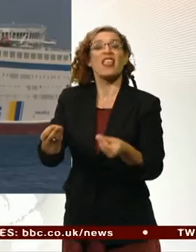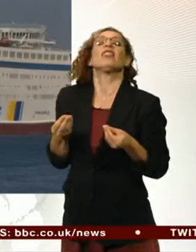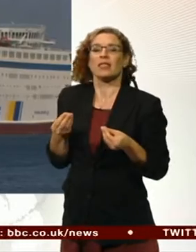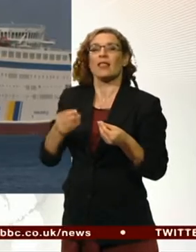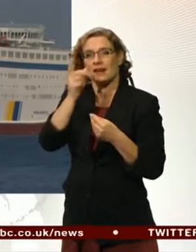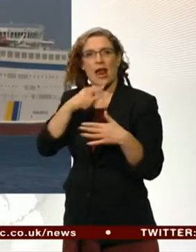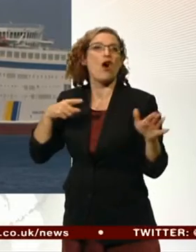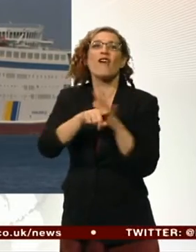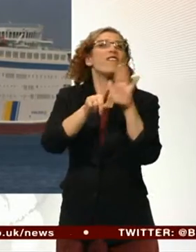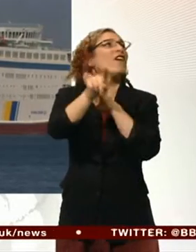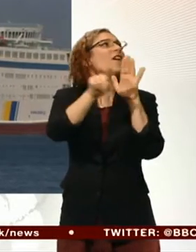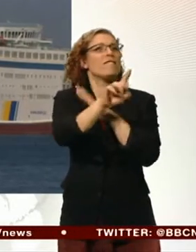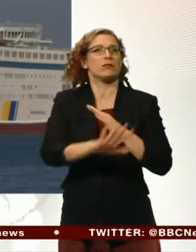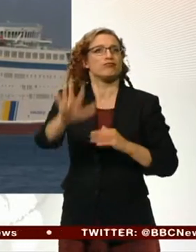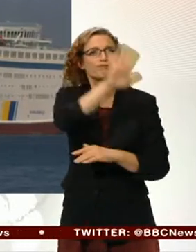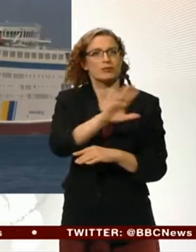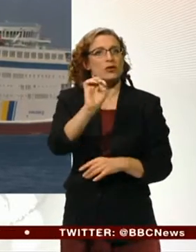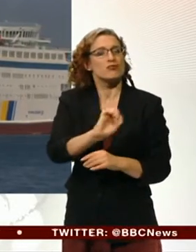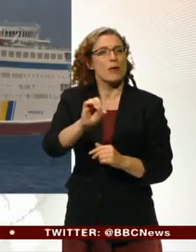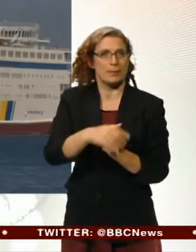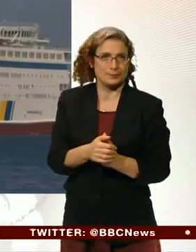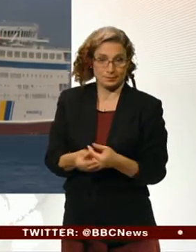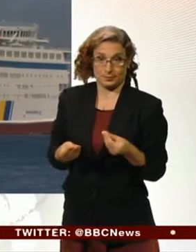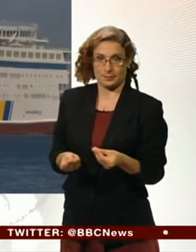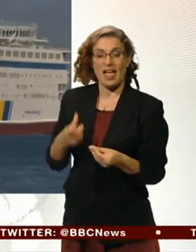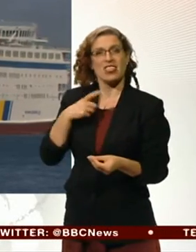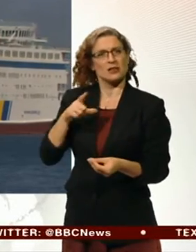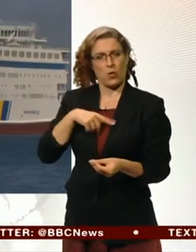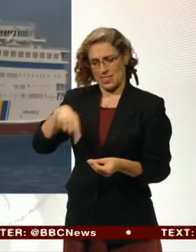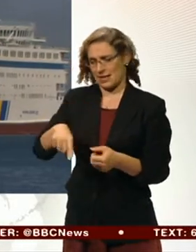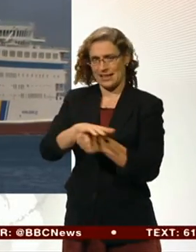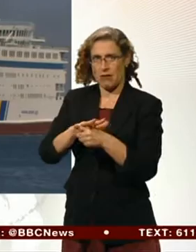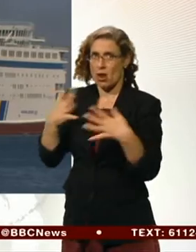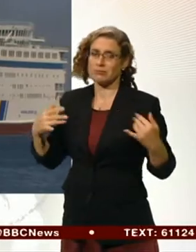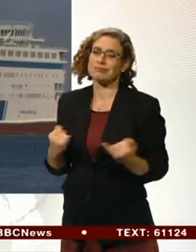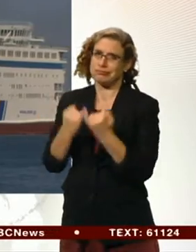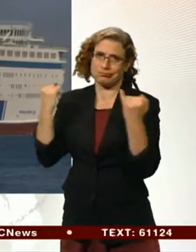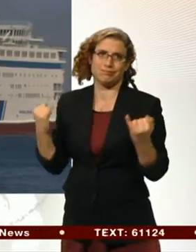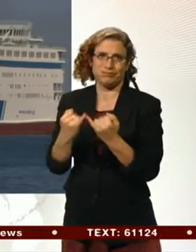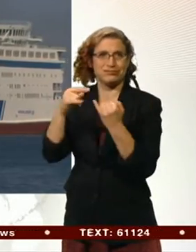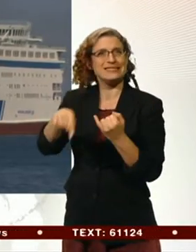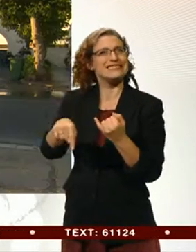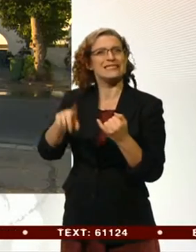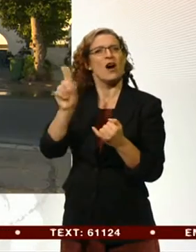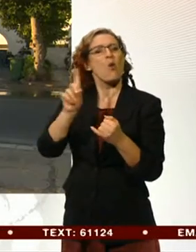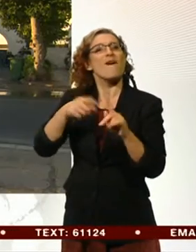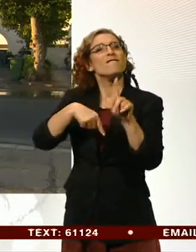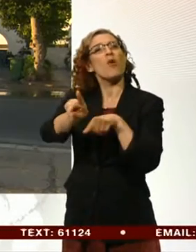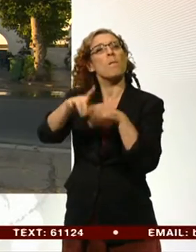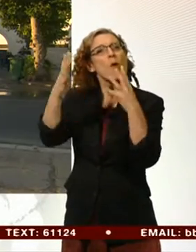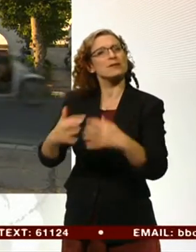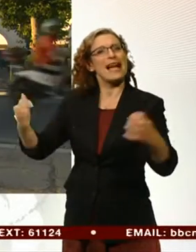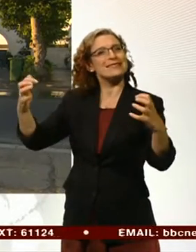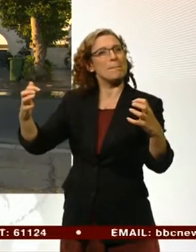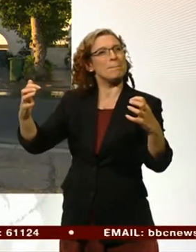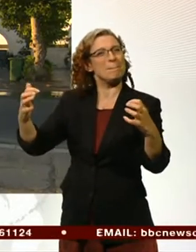that's where you have seen those clashes between the police and migrants. Frankly, the building isn't fit for that purpose. Now, some will argue